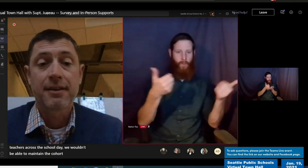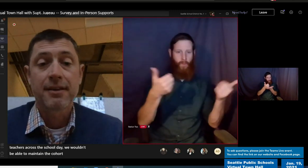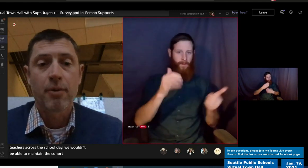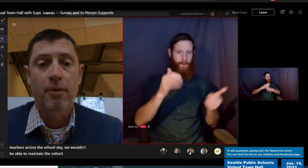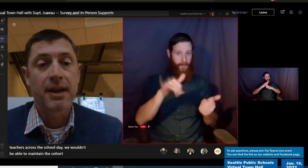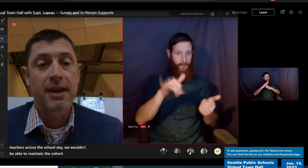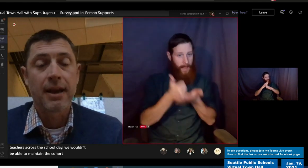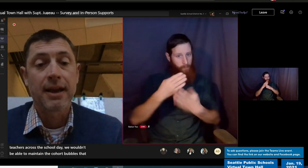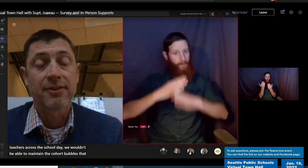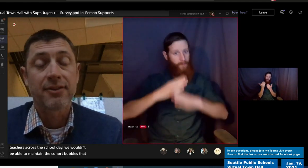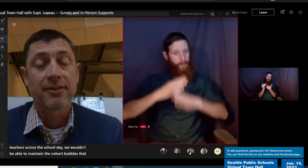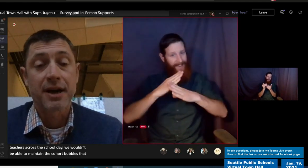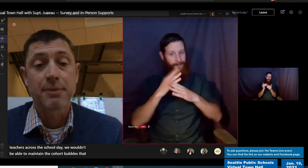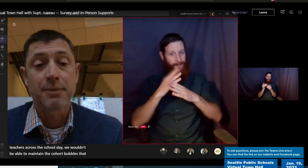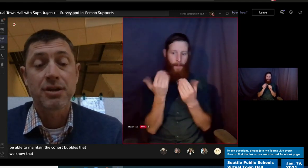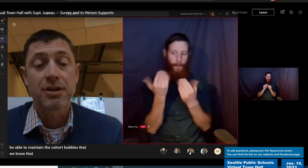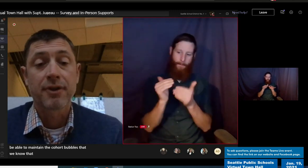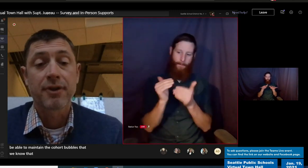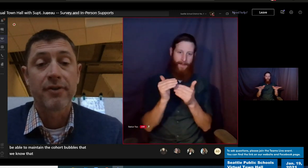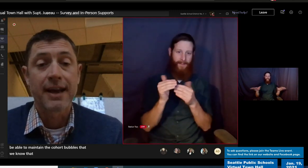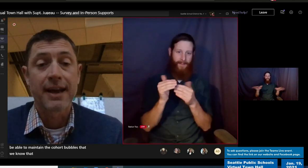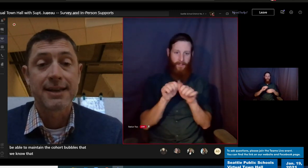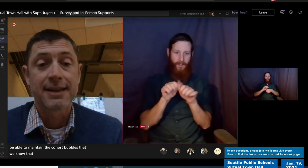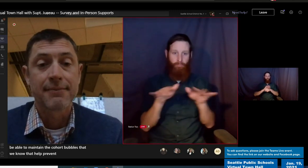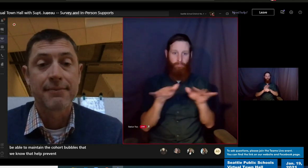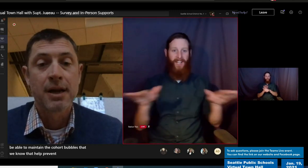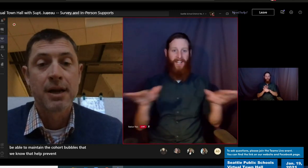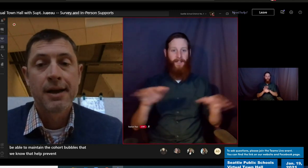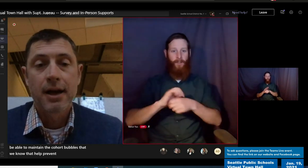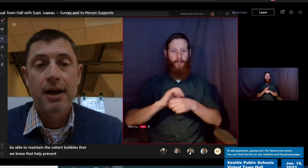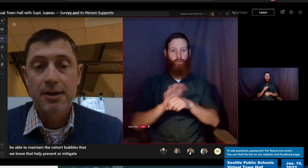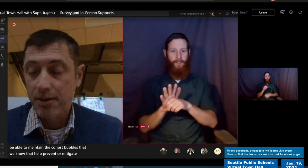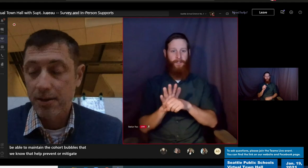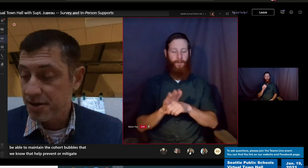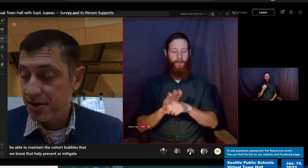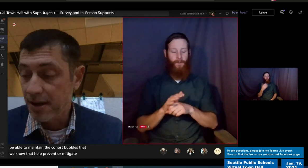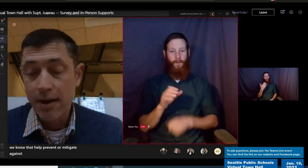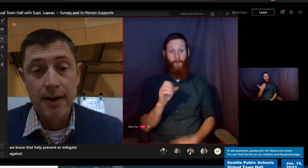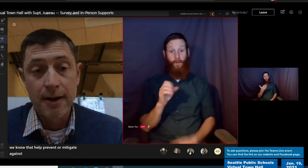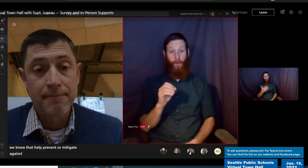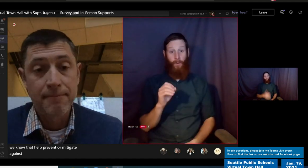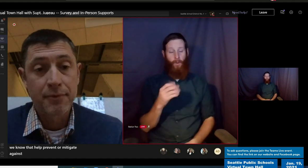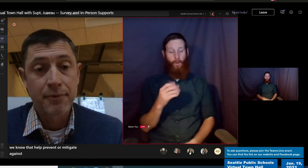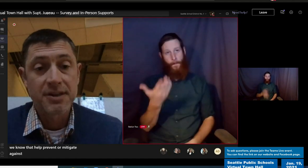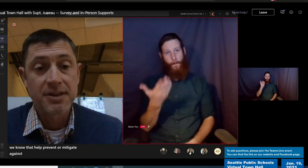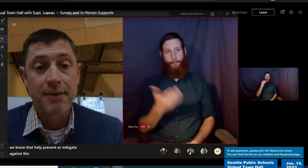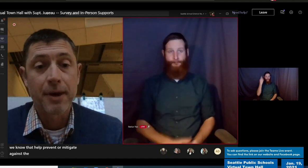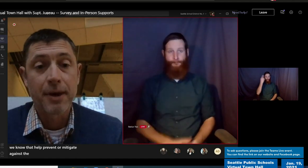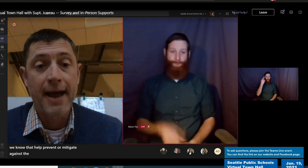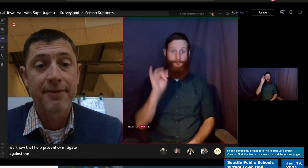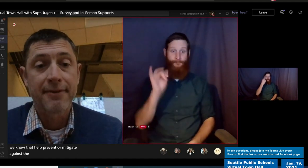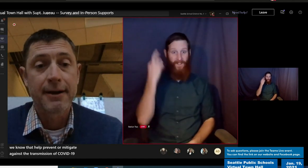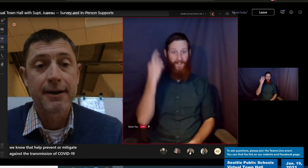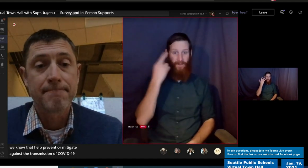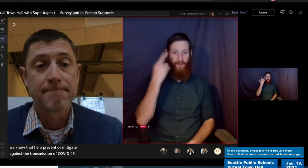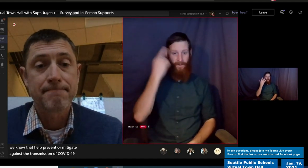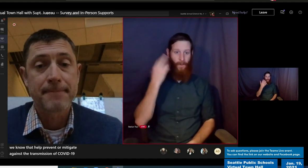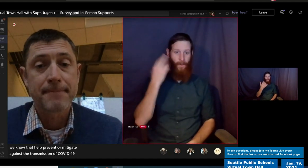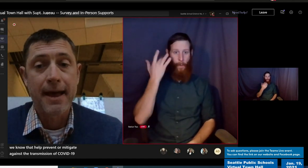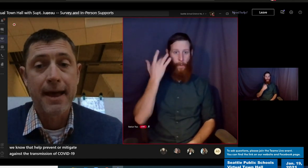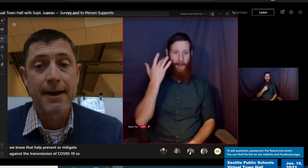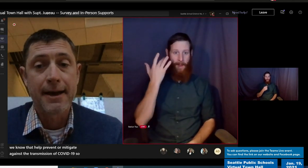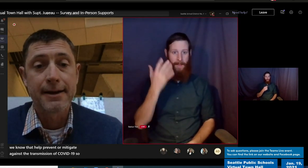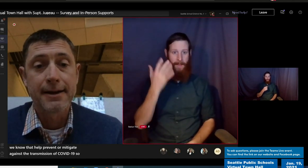mitigate against the transmission of COVID-19. So those are the reasons that we would have that